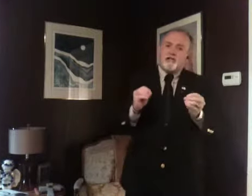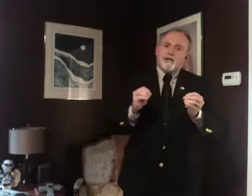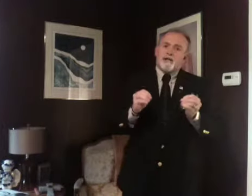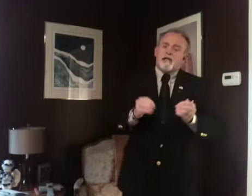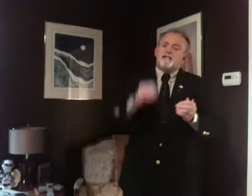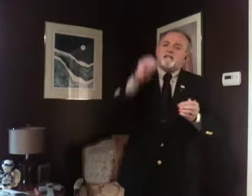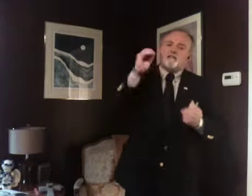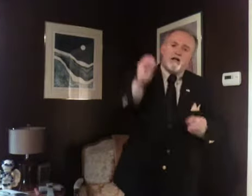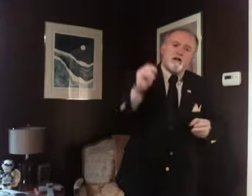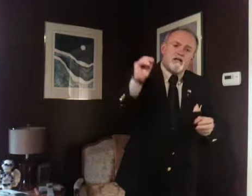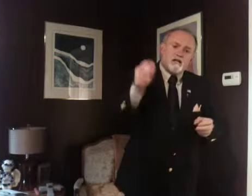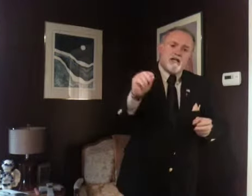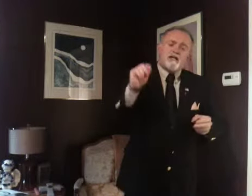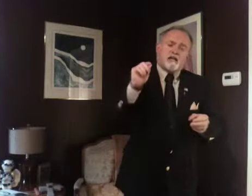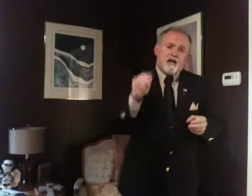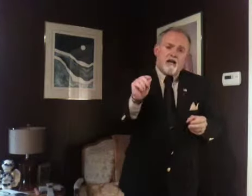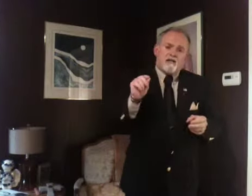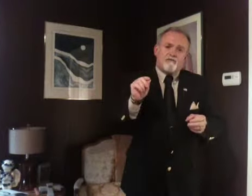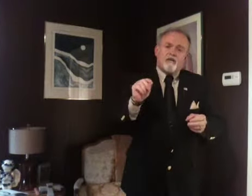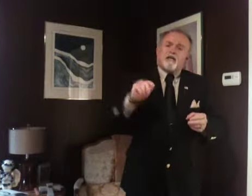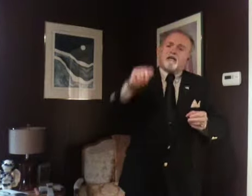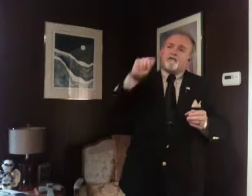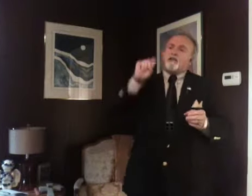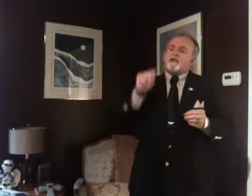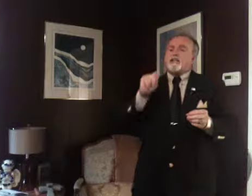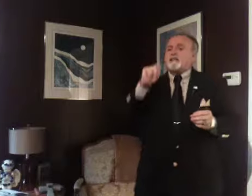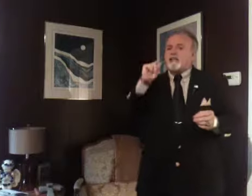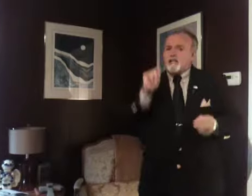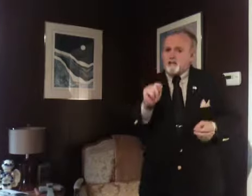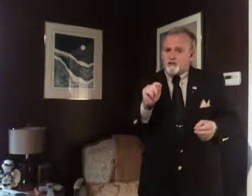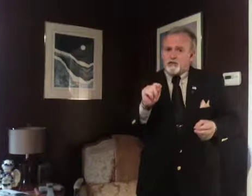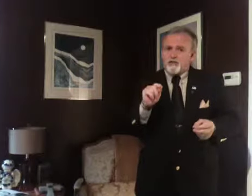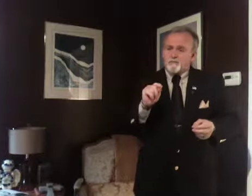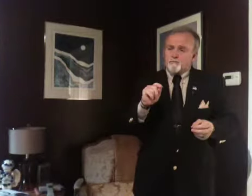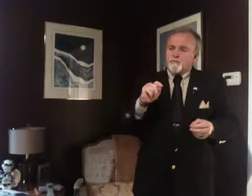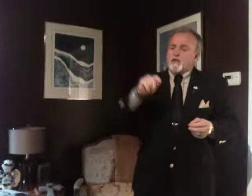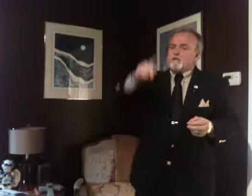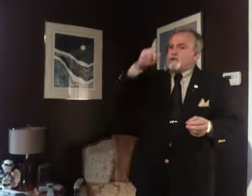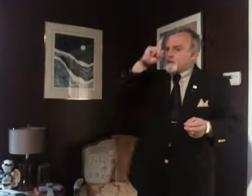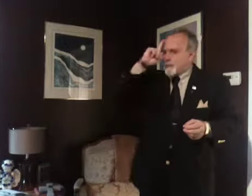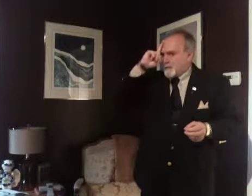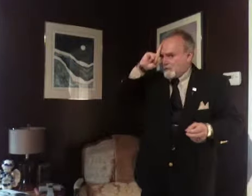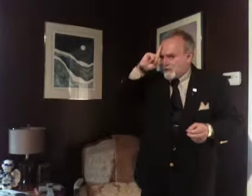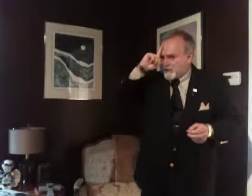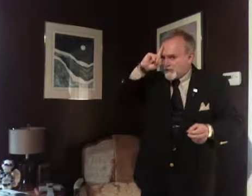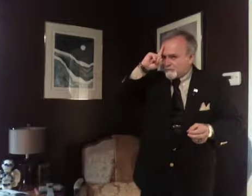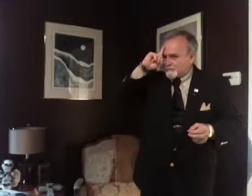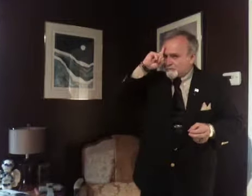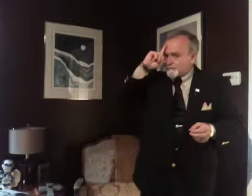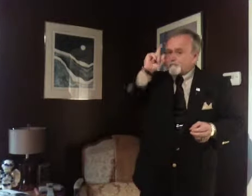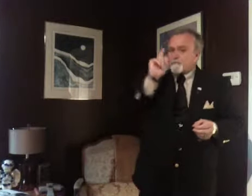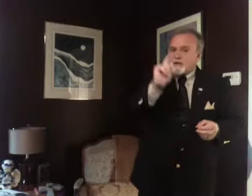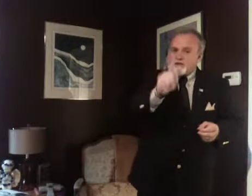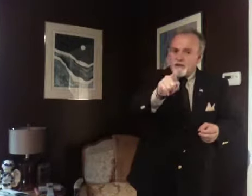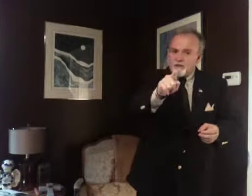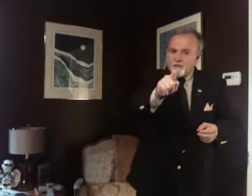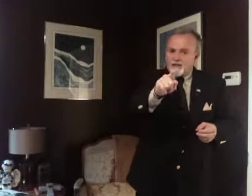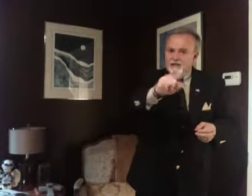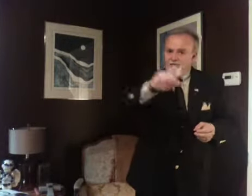Motivation is the very key to life and the very key to changing your life. You come up with a vision. Think about that